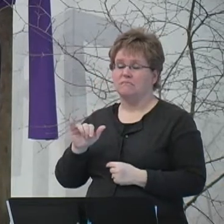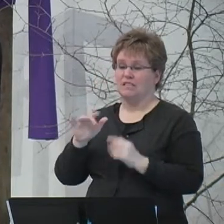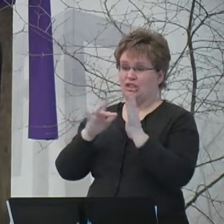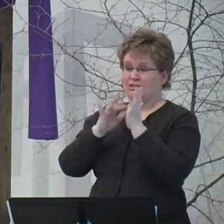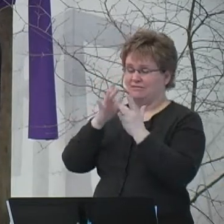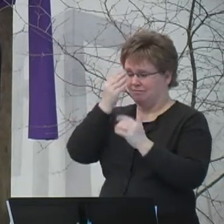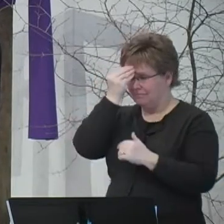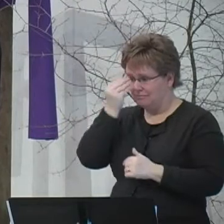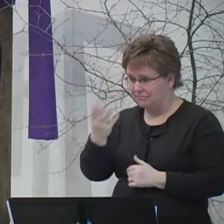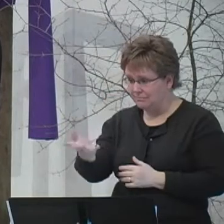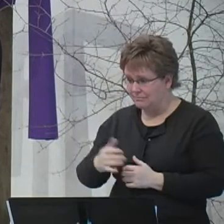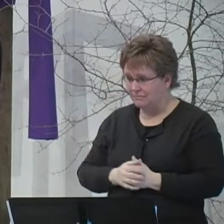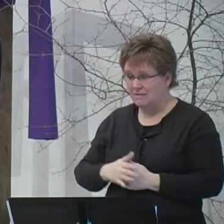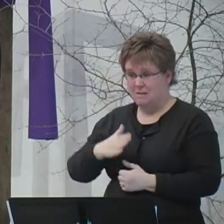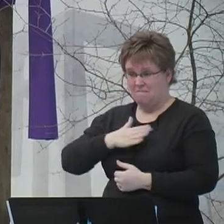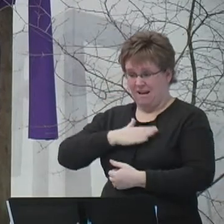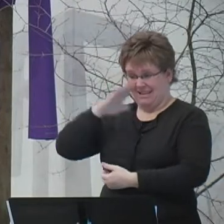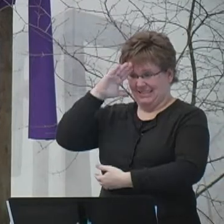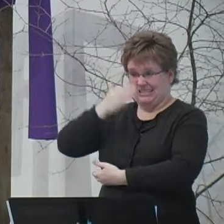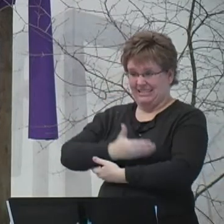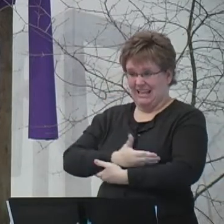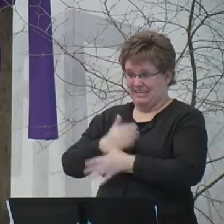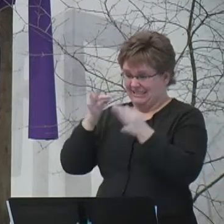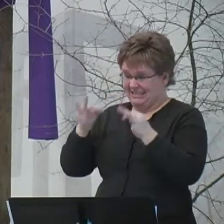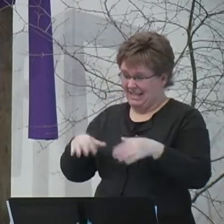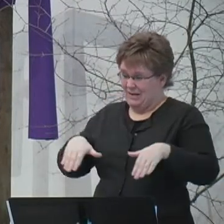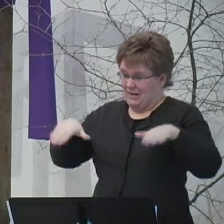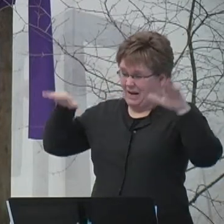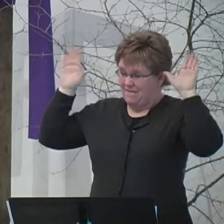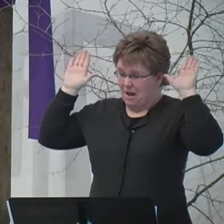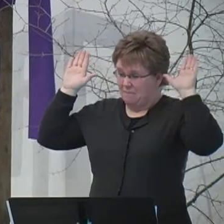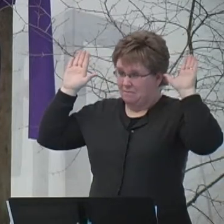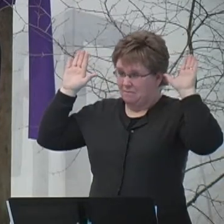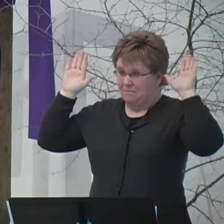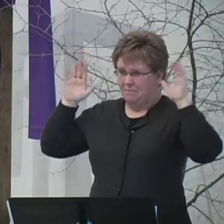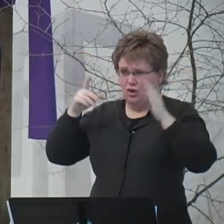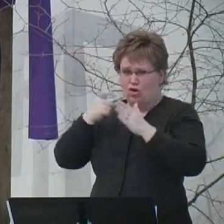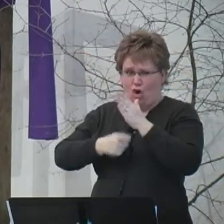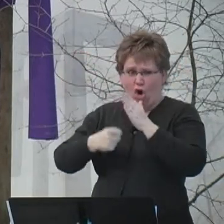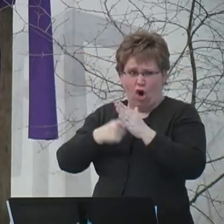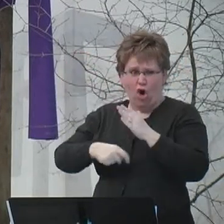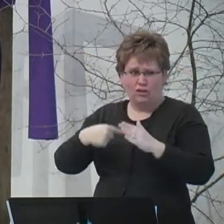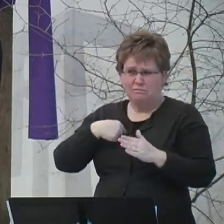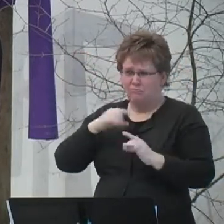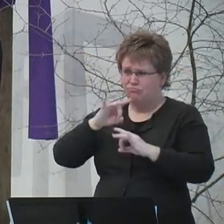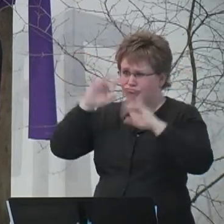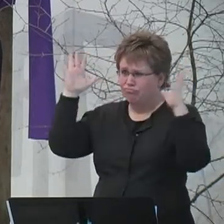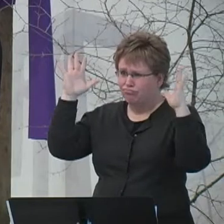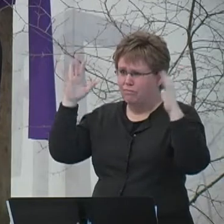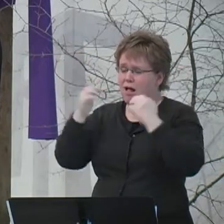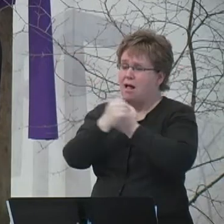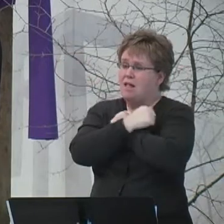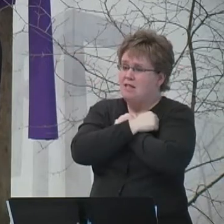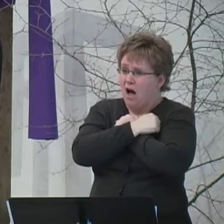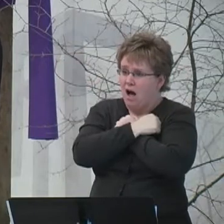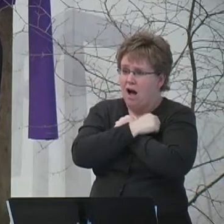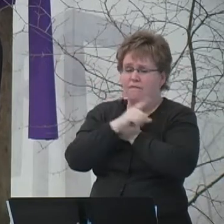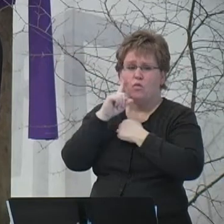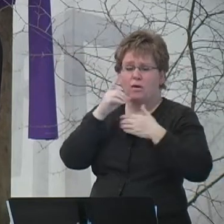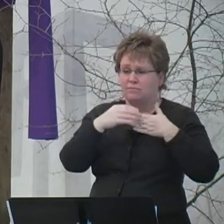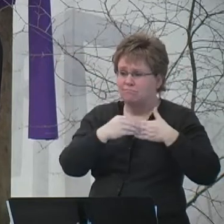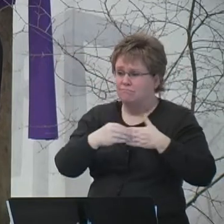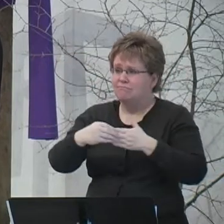that what my son chose to do didn't cost us dearly. Love always leaves a significant